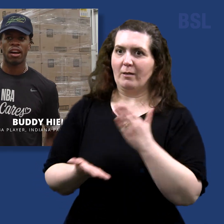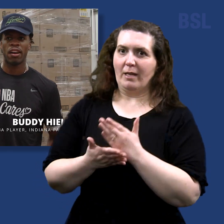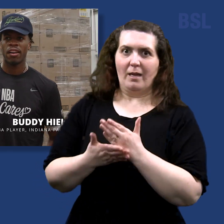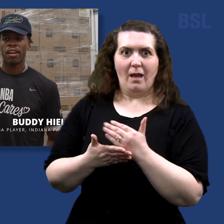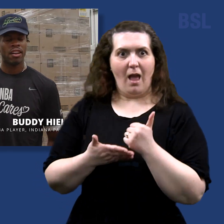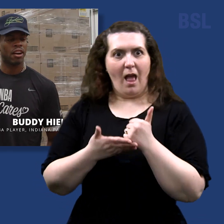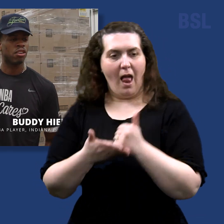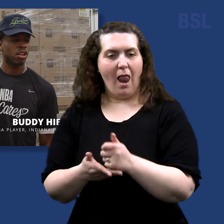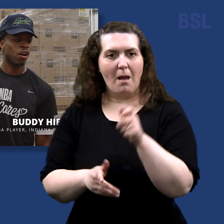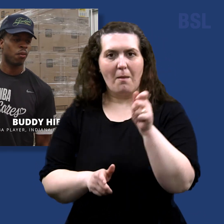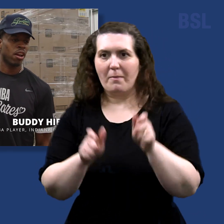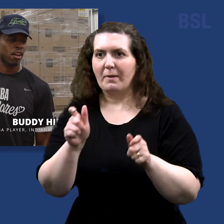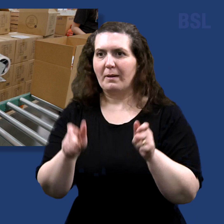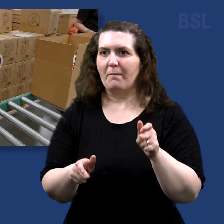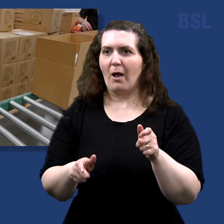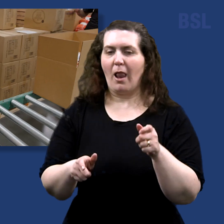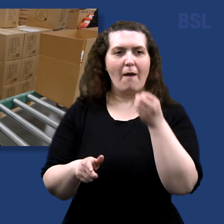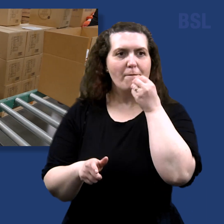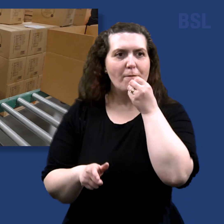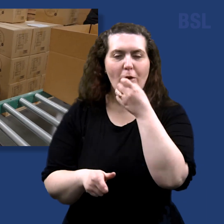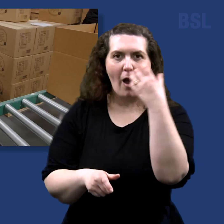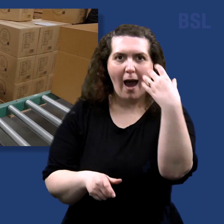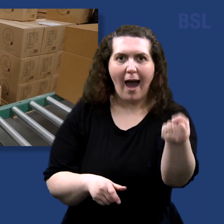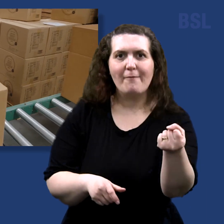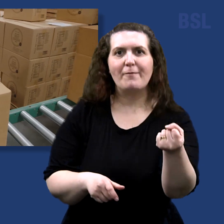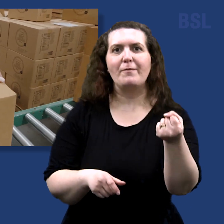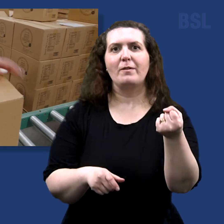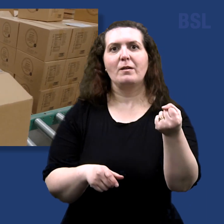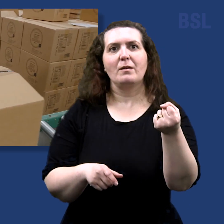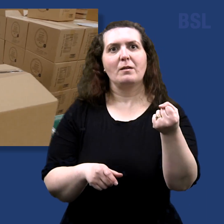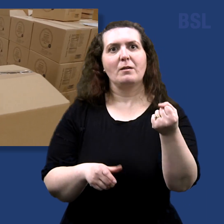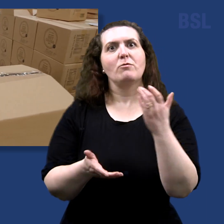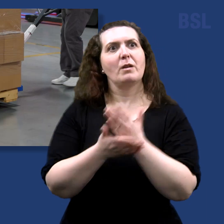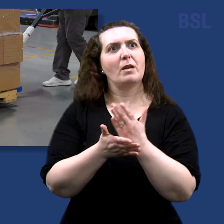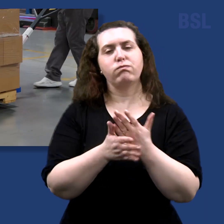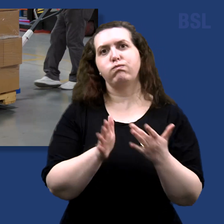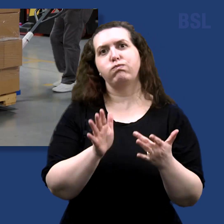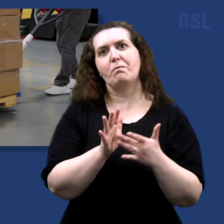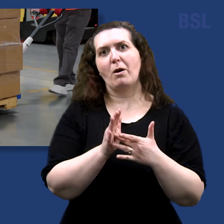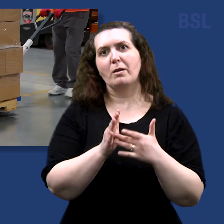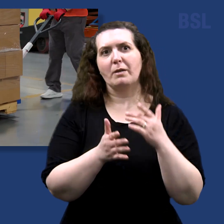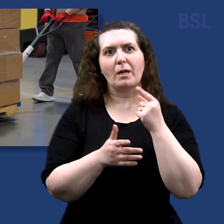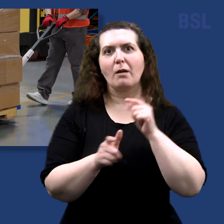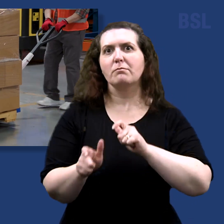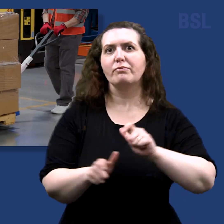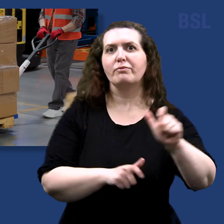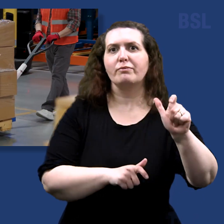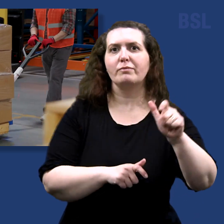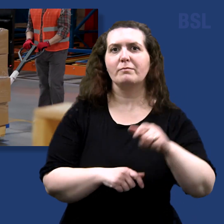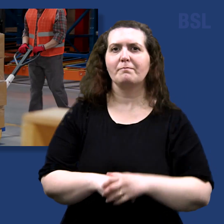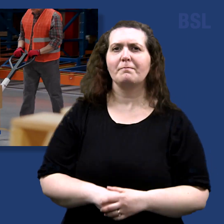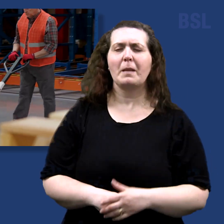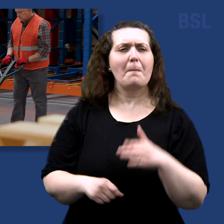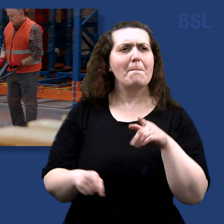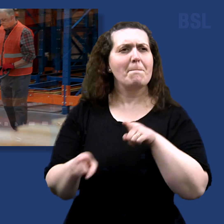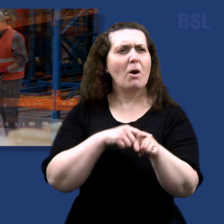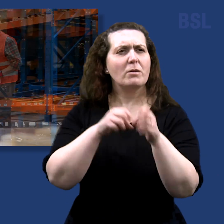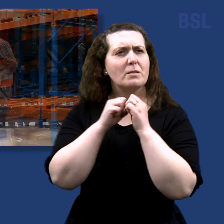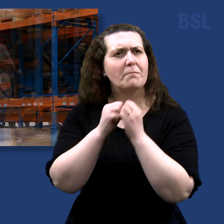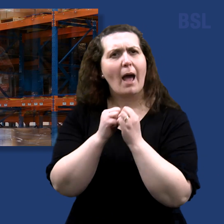that goes a long way. The most valuable thing we can give is our time and our service. Being able to help provide food